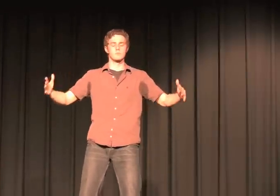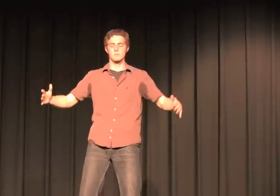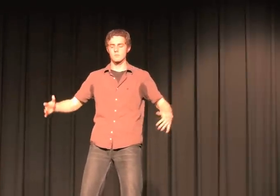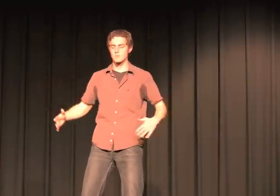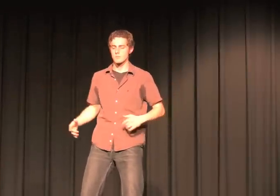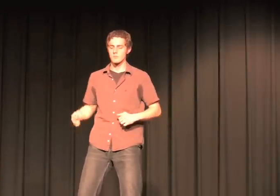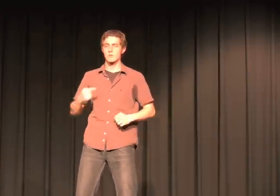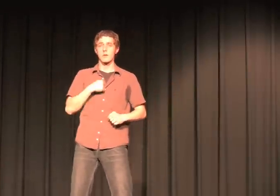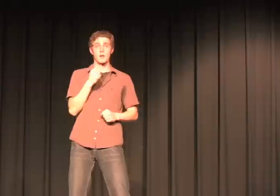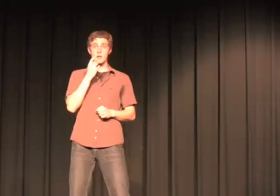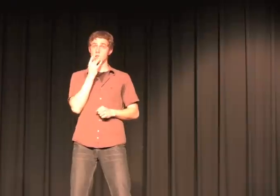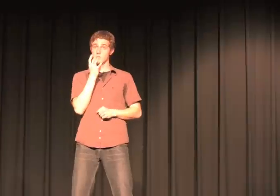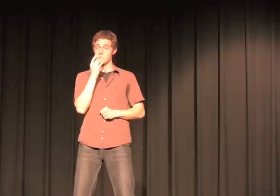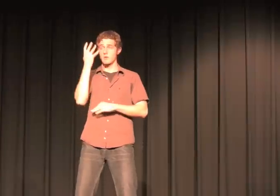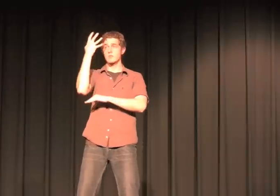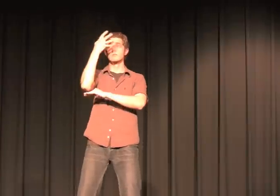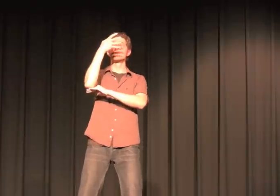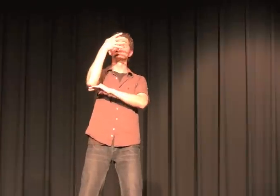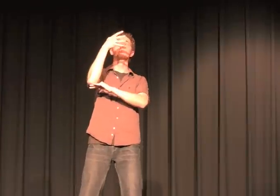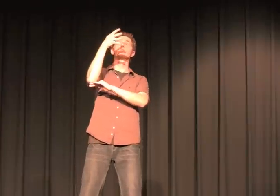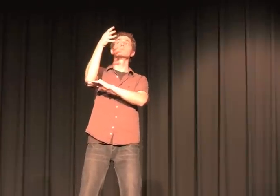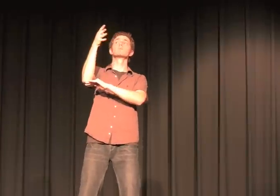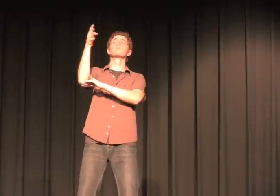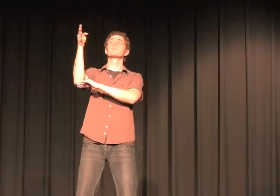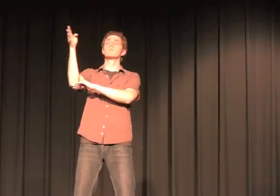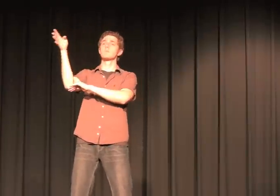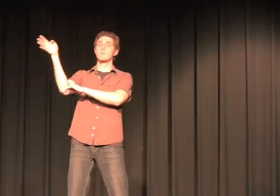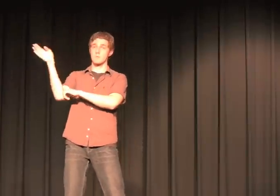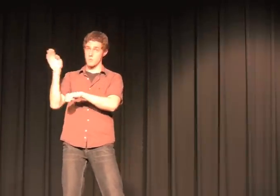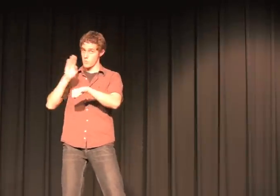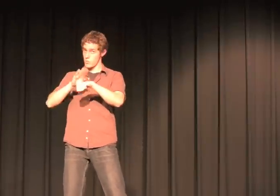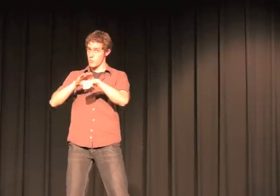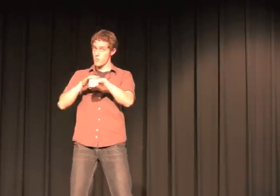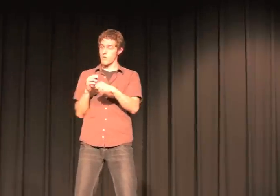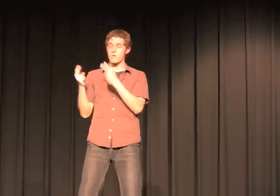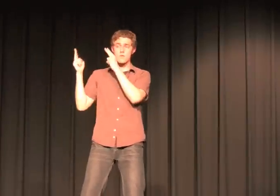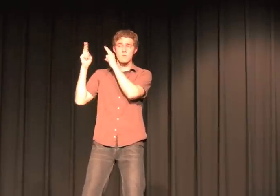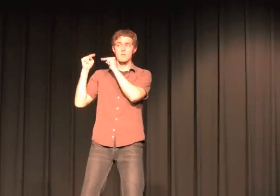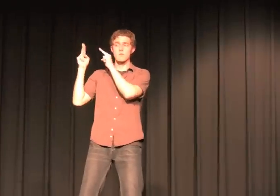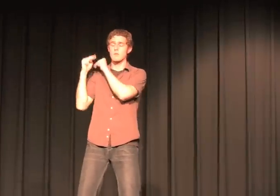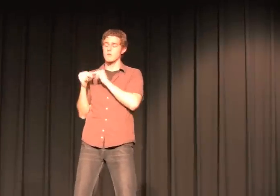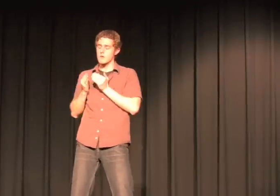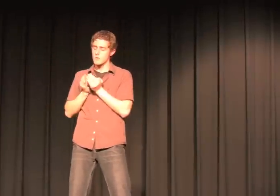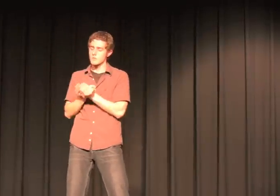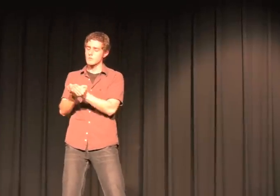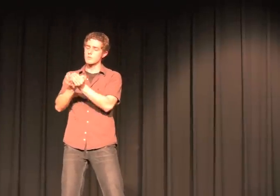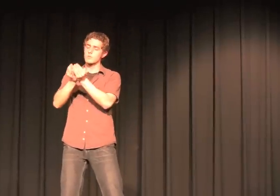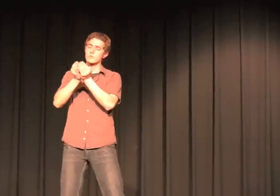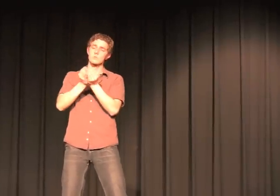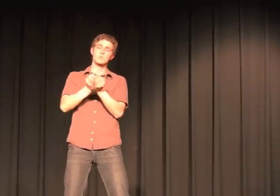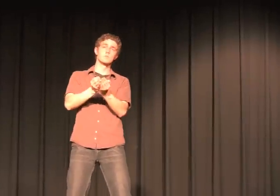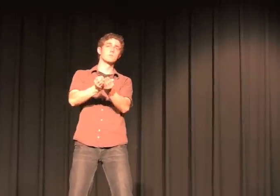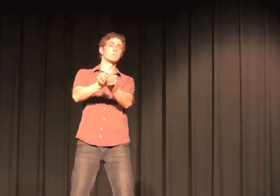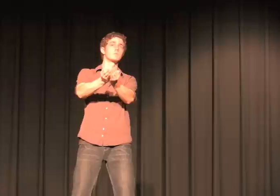I keep my lamplit to warn the sailors on their way.